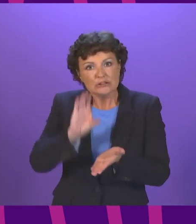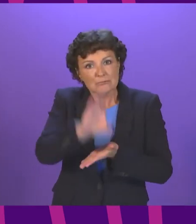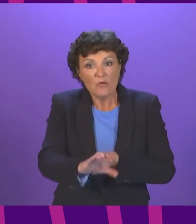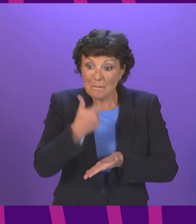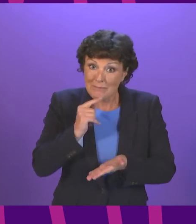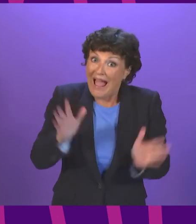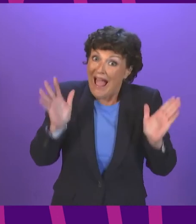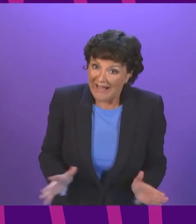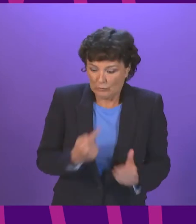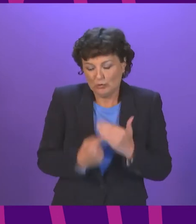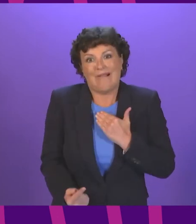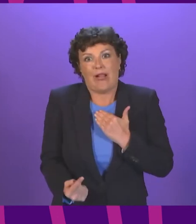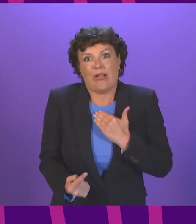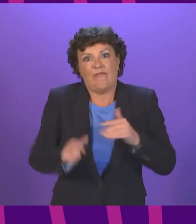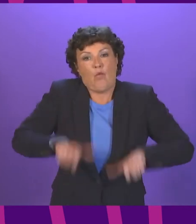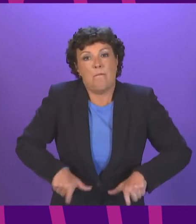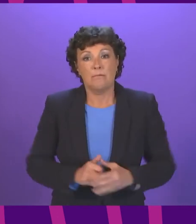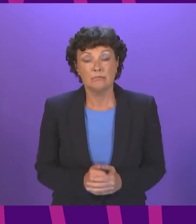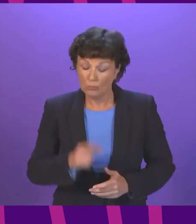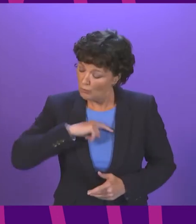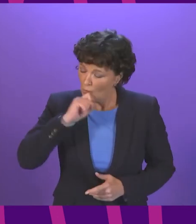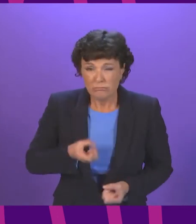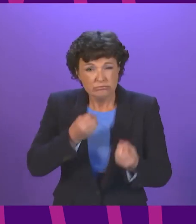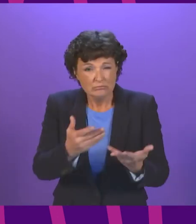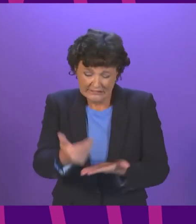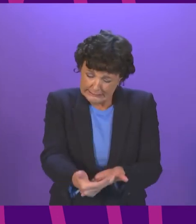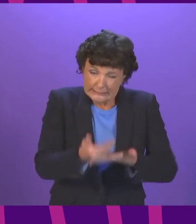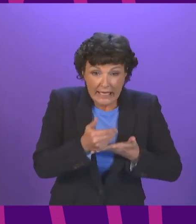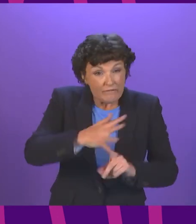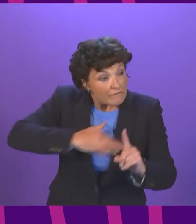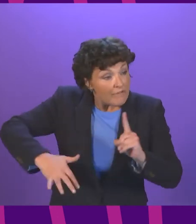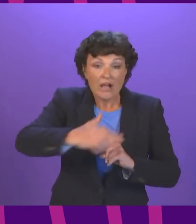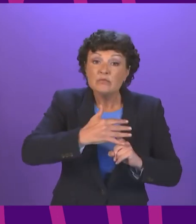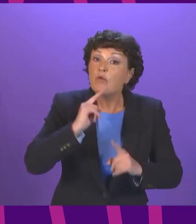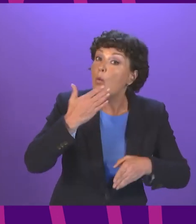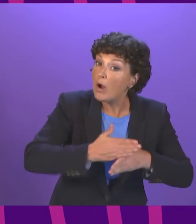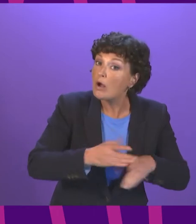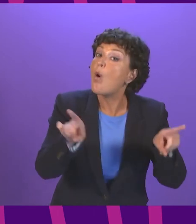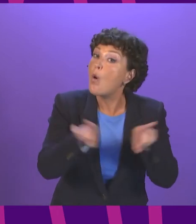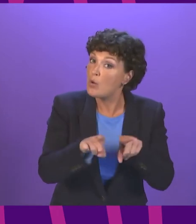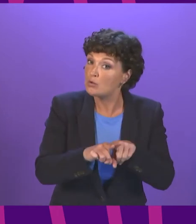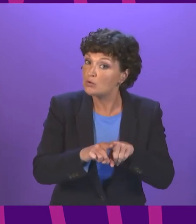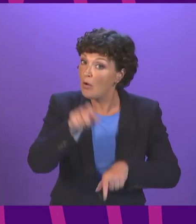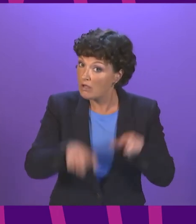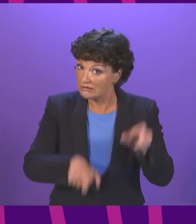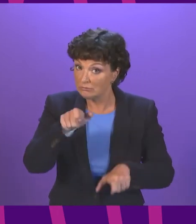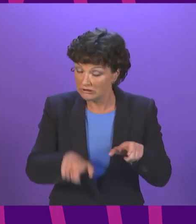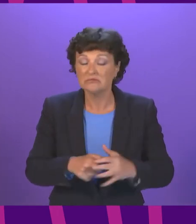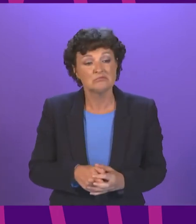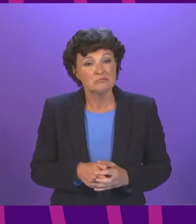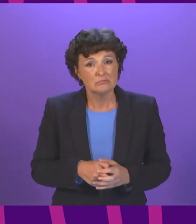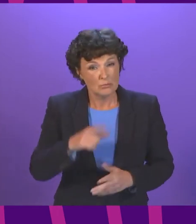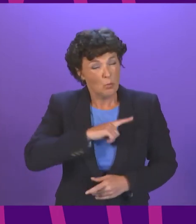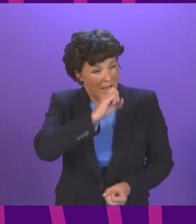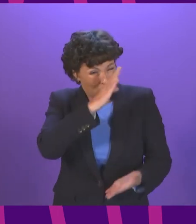with businesses to ensure safe environments for workers and customers. As part of this, and to ensure that limited public resources